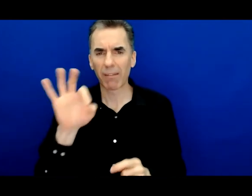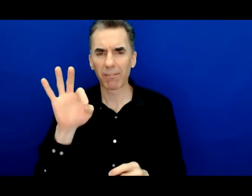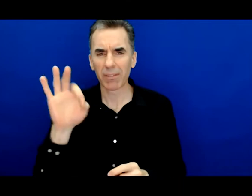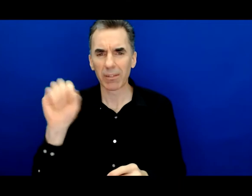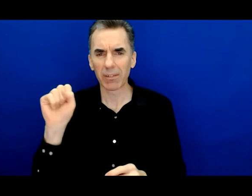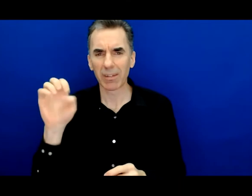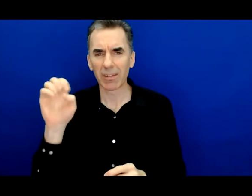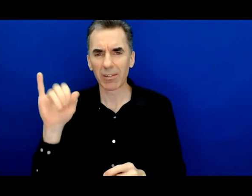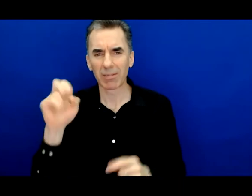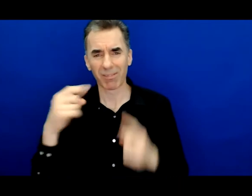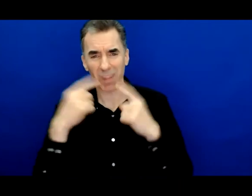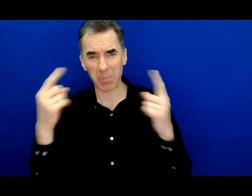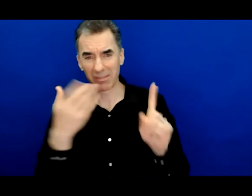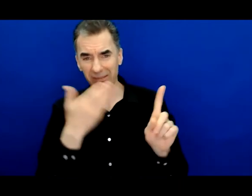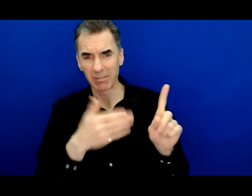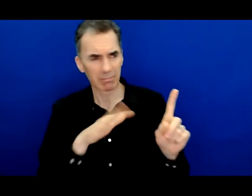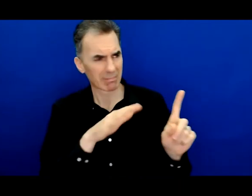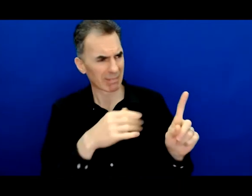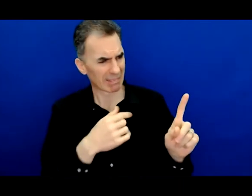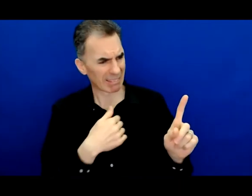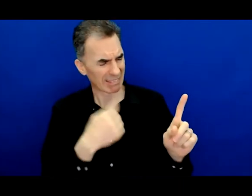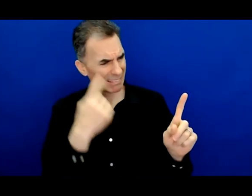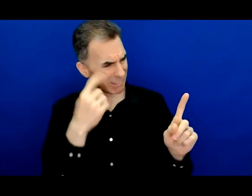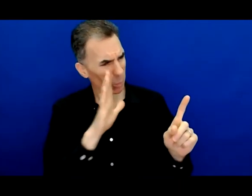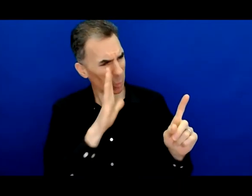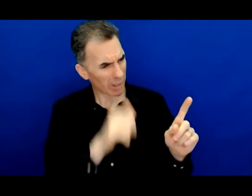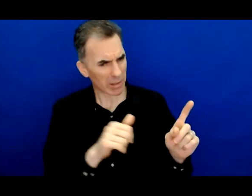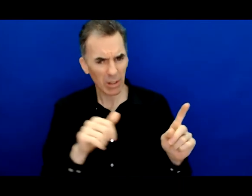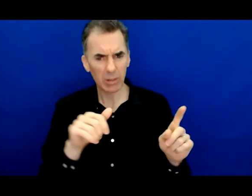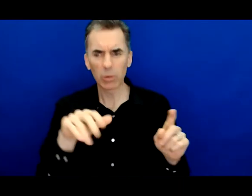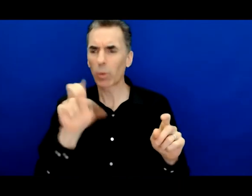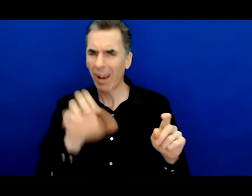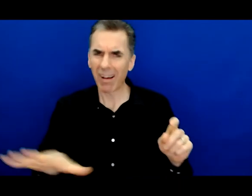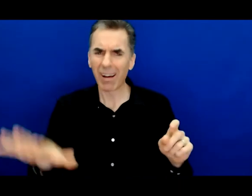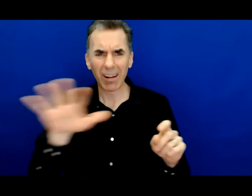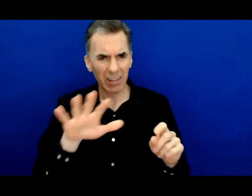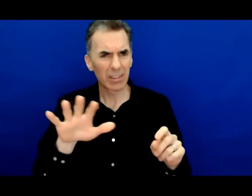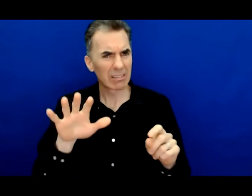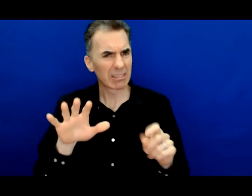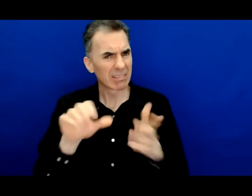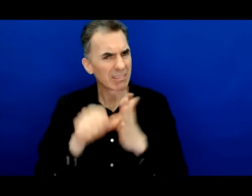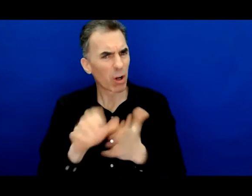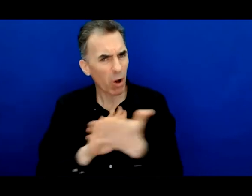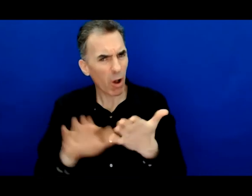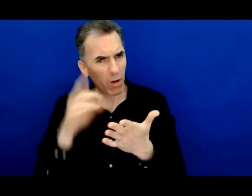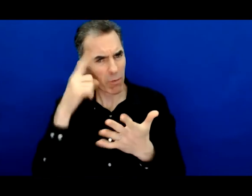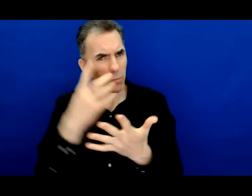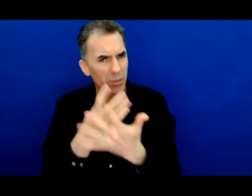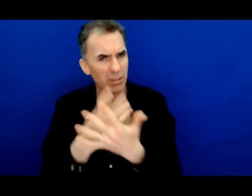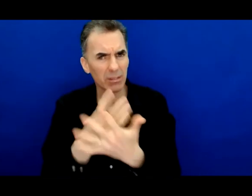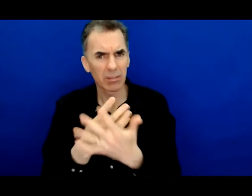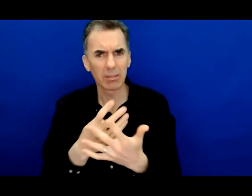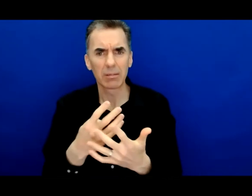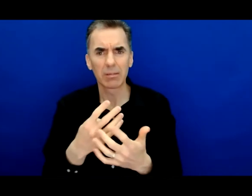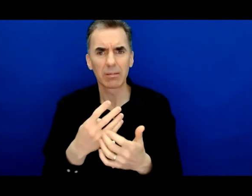I was trying to convince him to bring college back to prison across the country and I was with Dallas Pell the daughter of Senator Claiborne